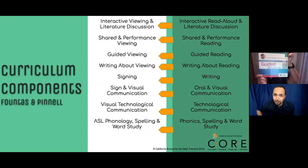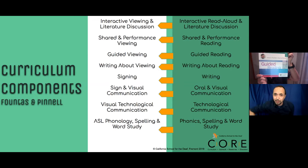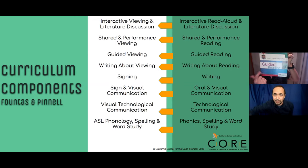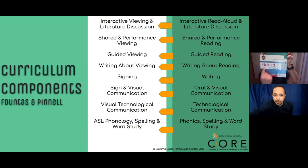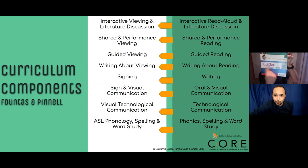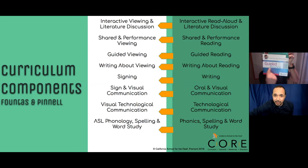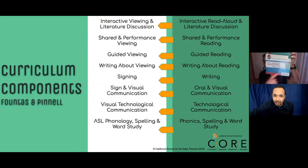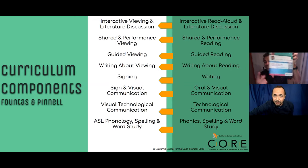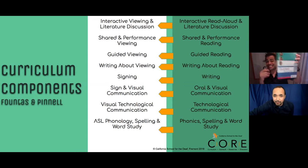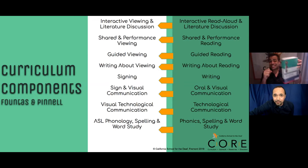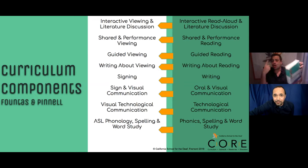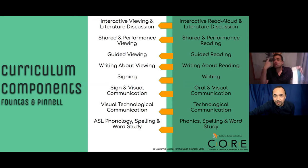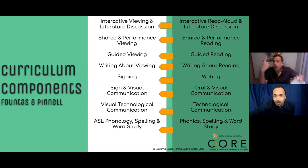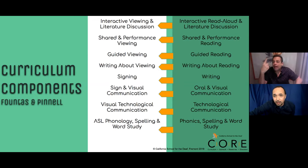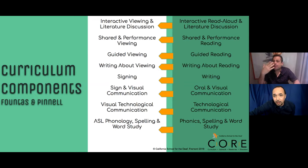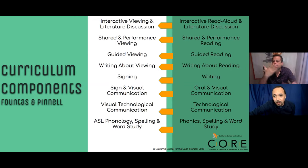too, on guided reading.